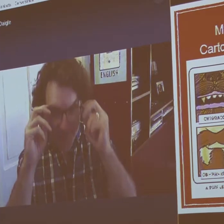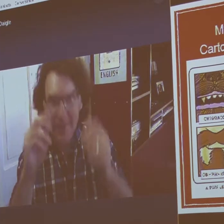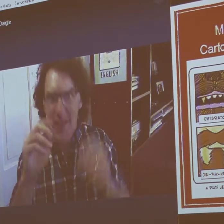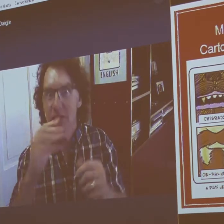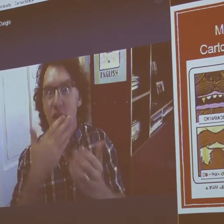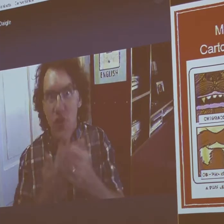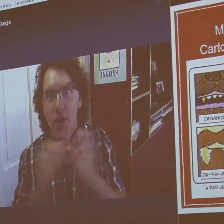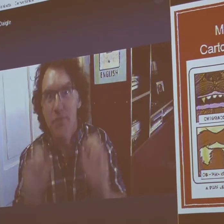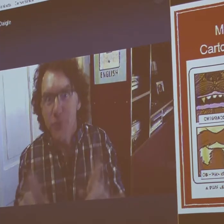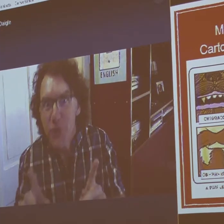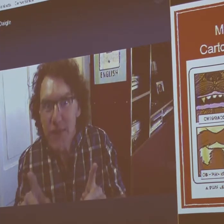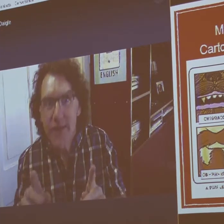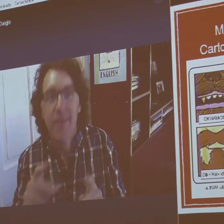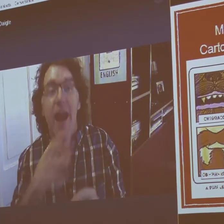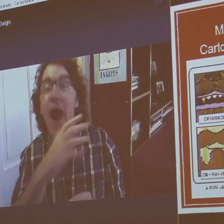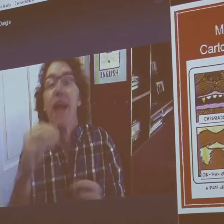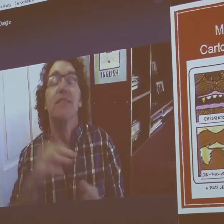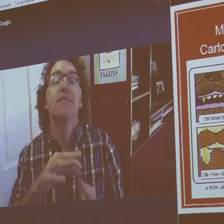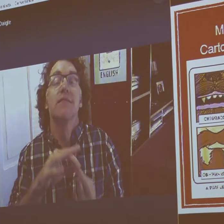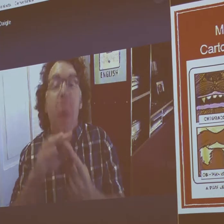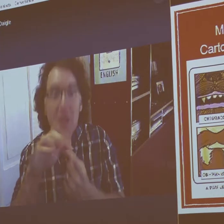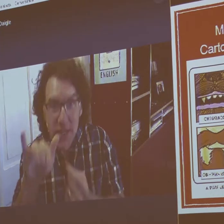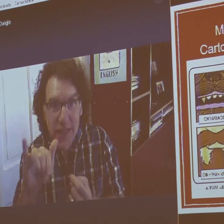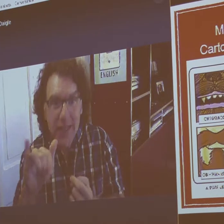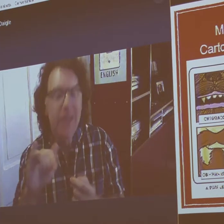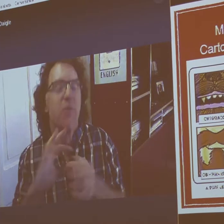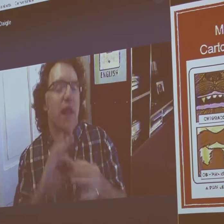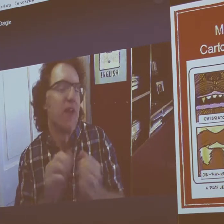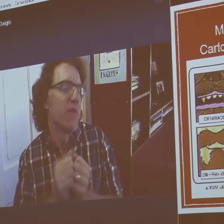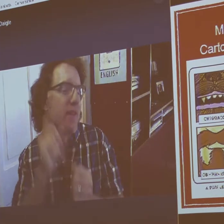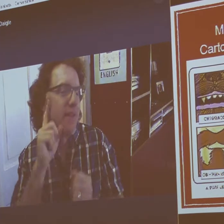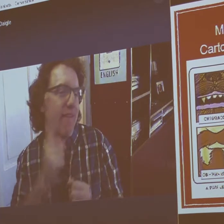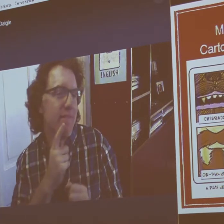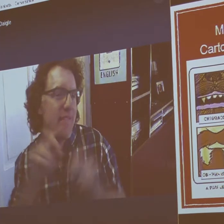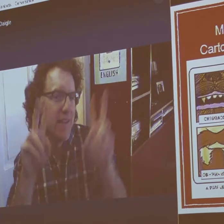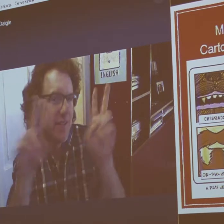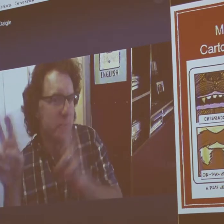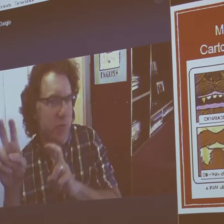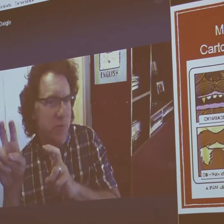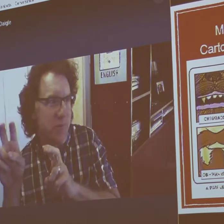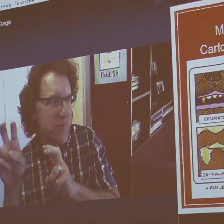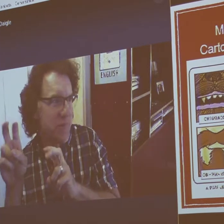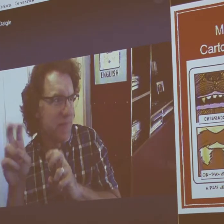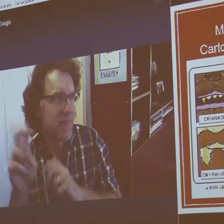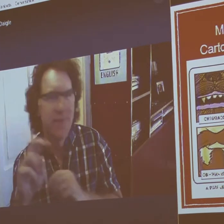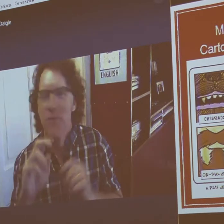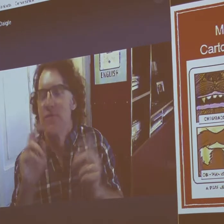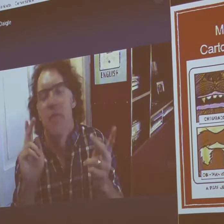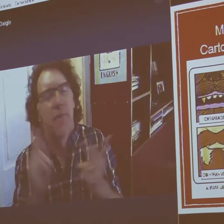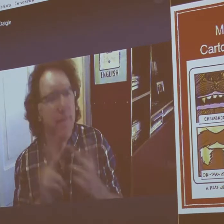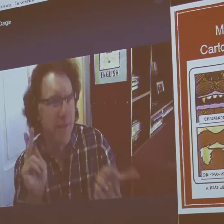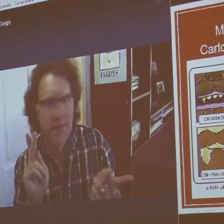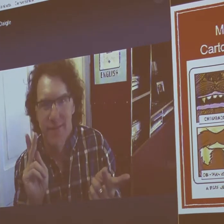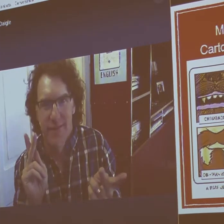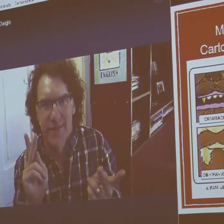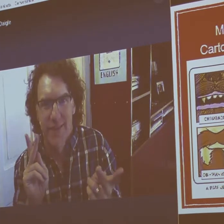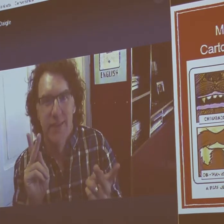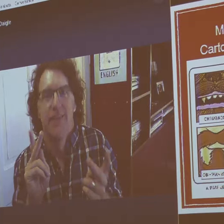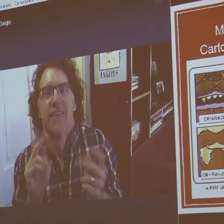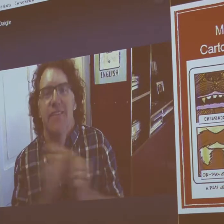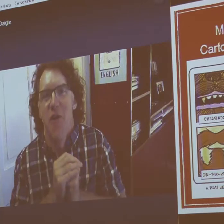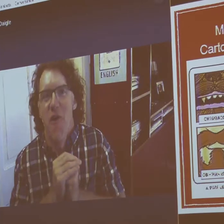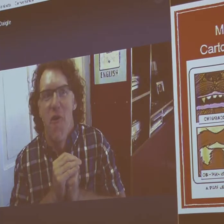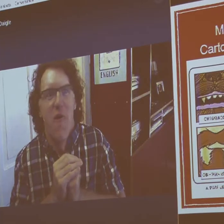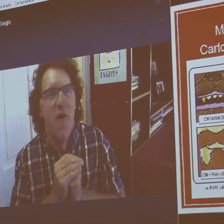in that newspaper. And that was a wonderful opportunity. Because specifically, this was a